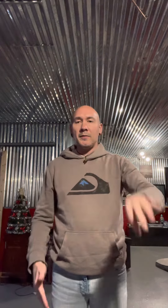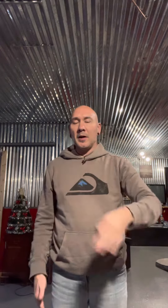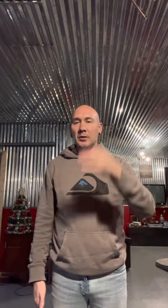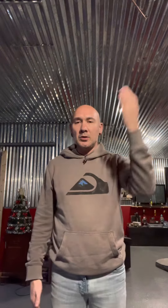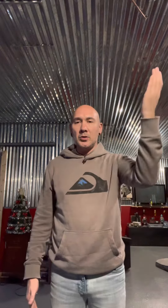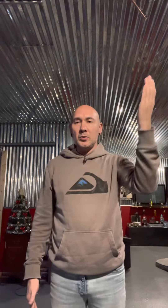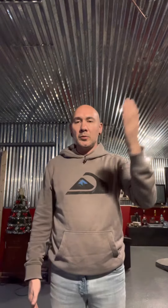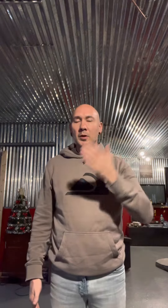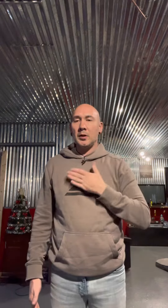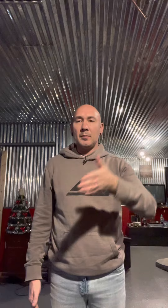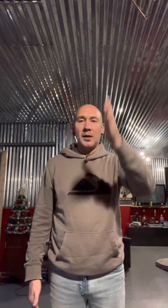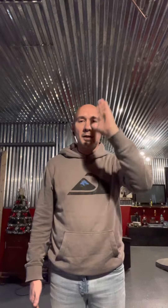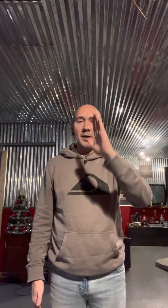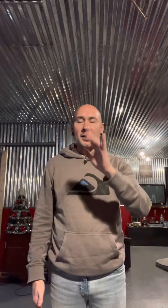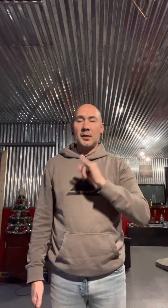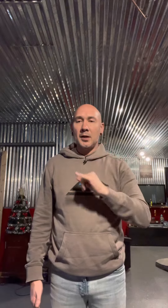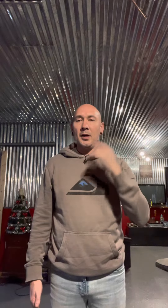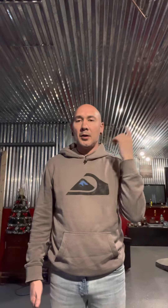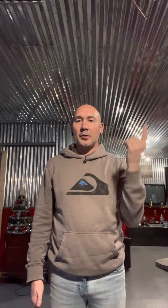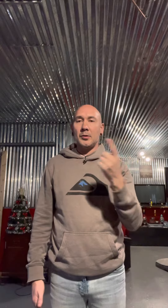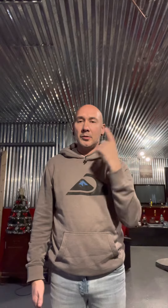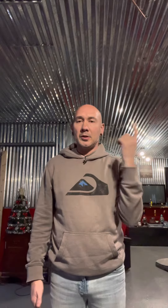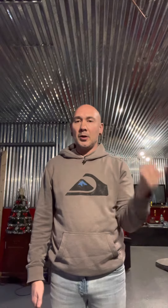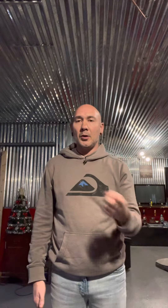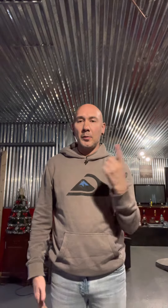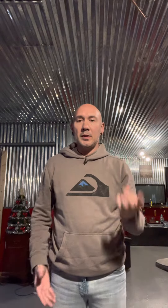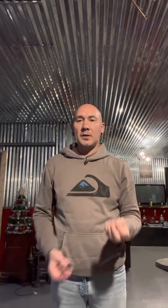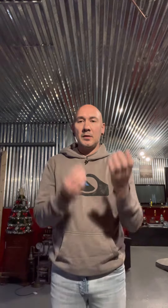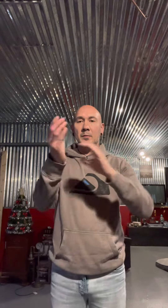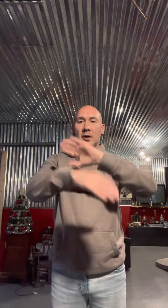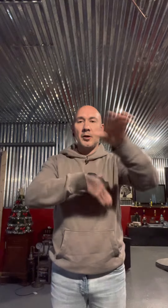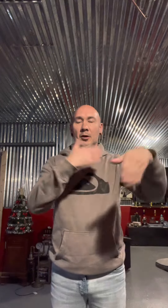found is you, my God. I'll only always give my all.